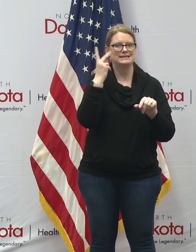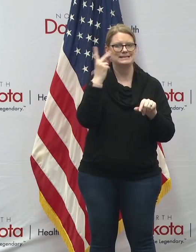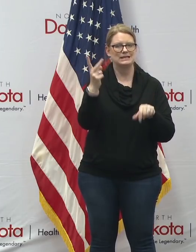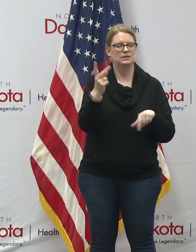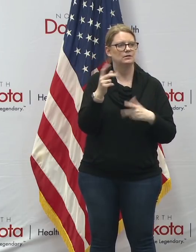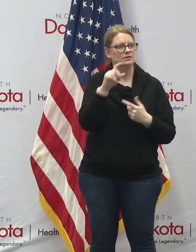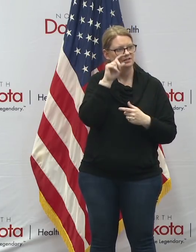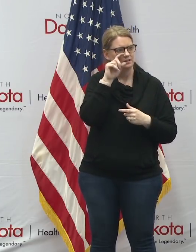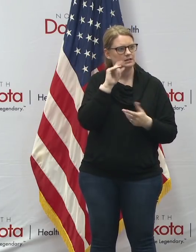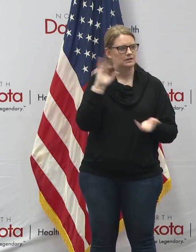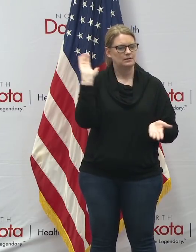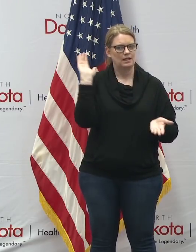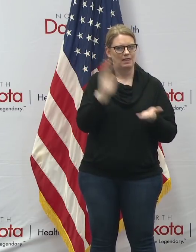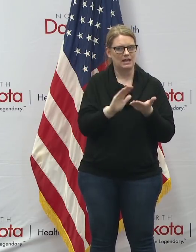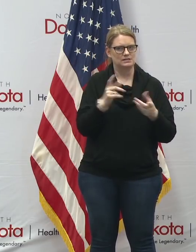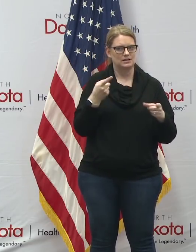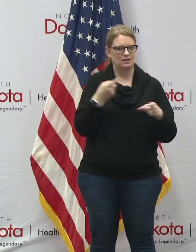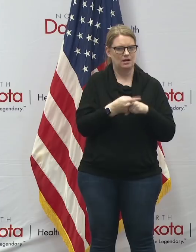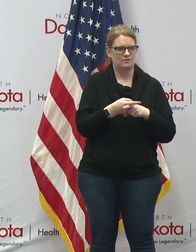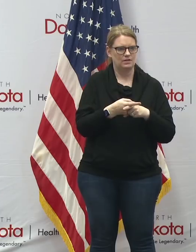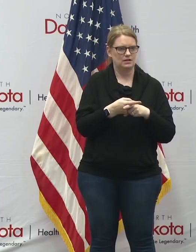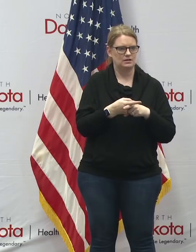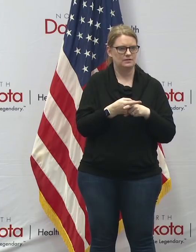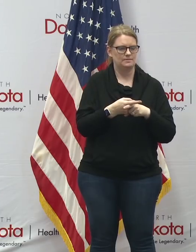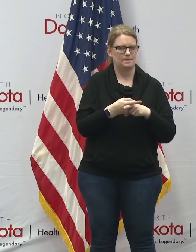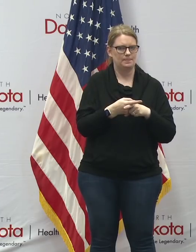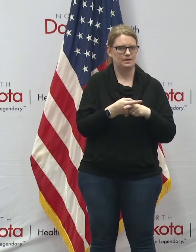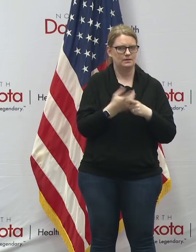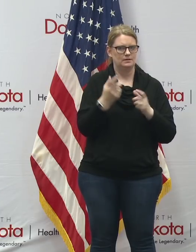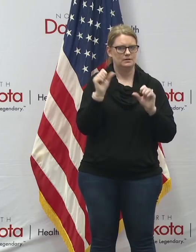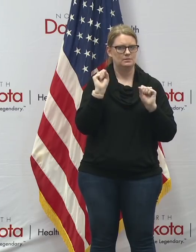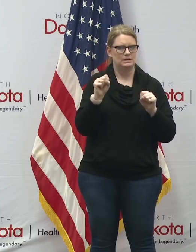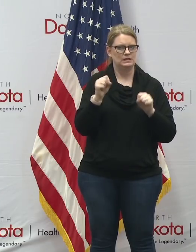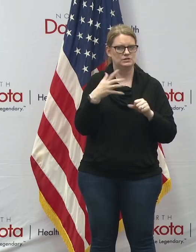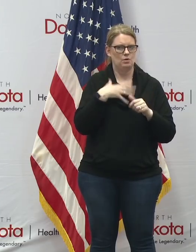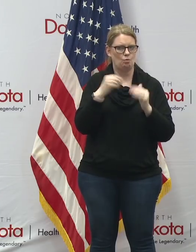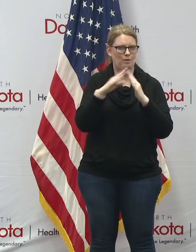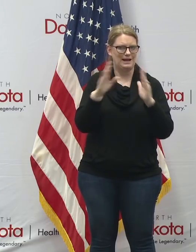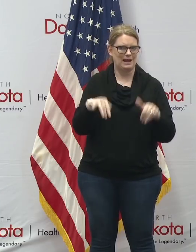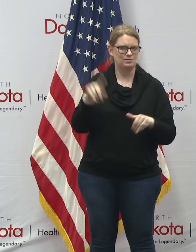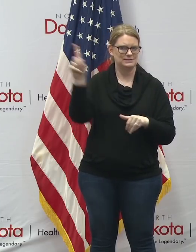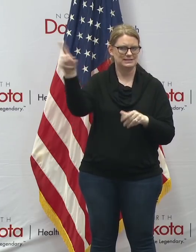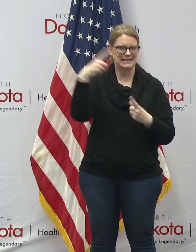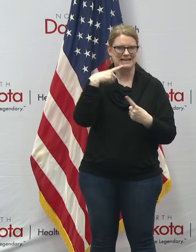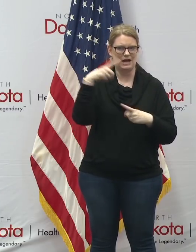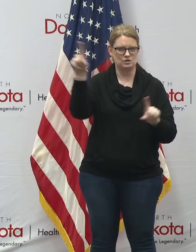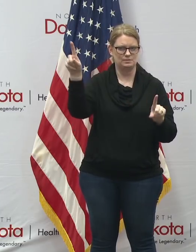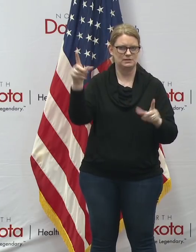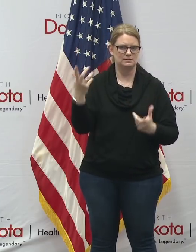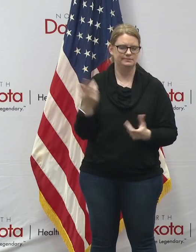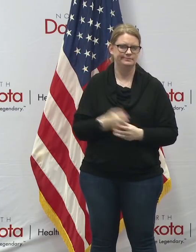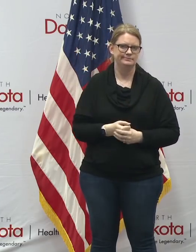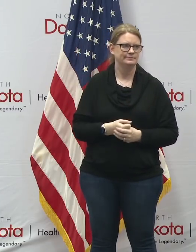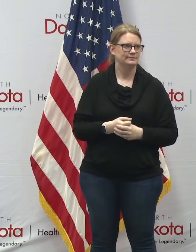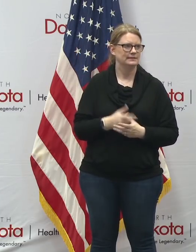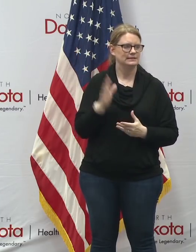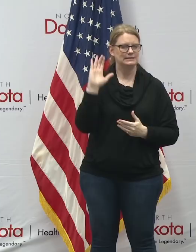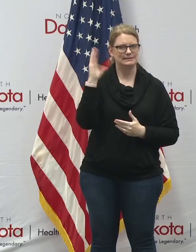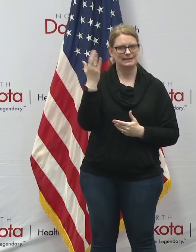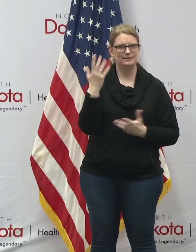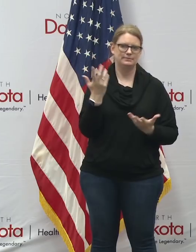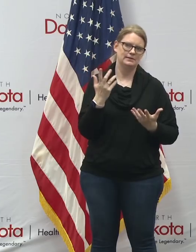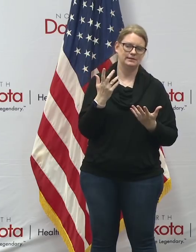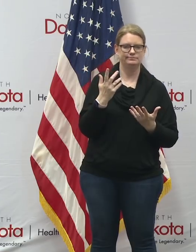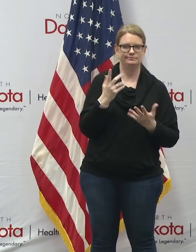less con less conflict with uh potential white house announcements uh which seem to be coming approximately at four